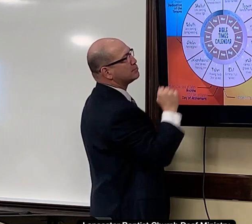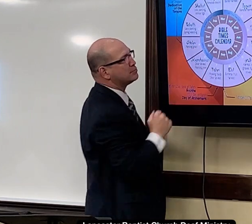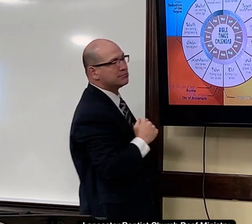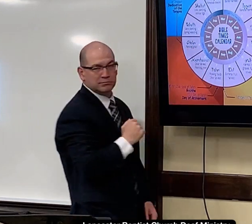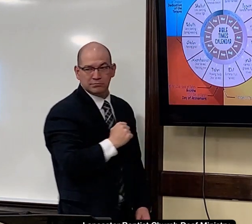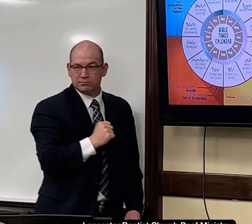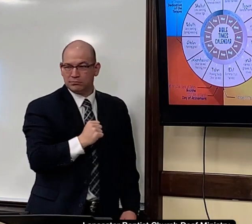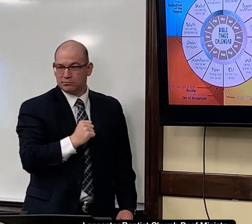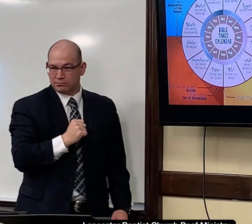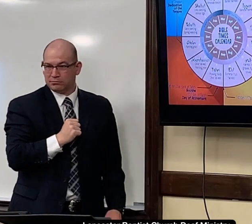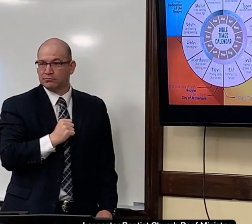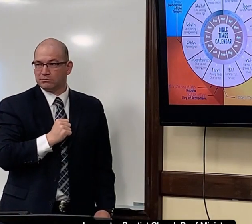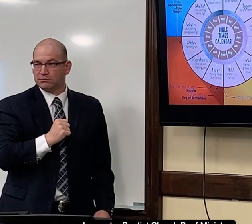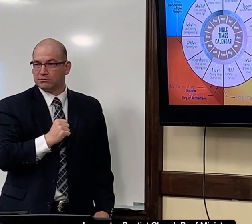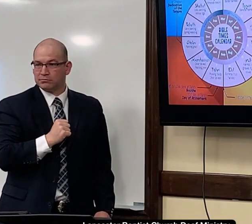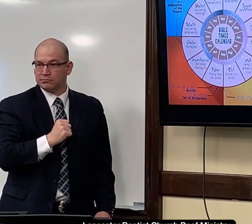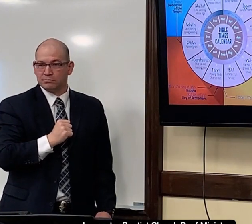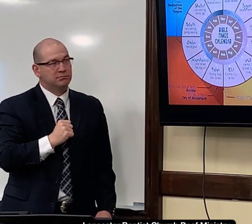It's somewhere in the middle of March and April.